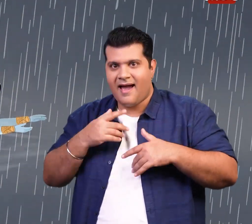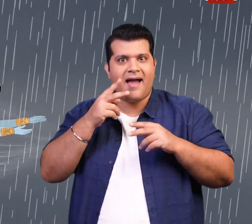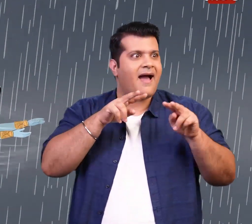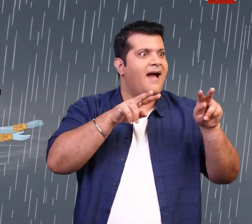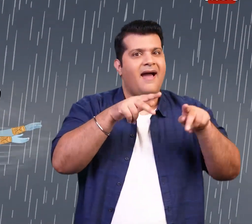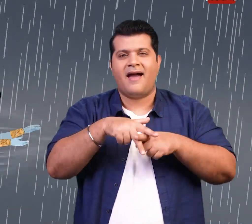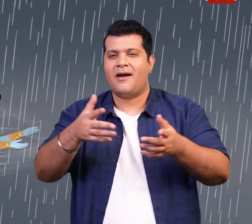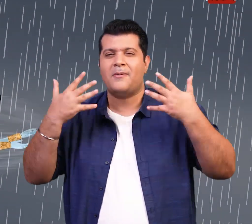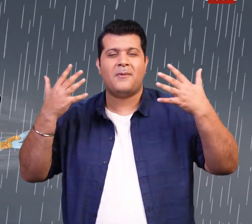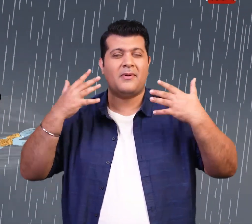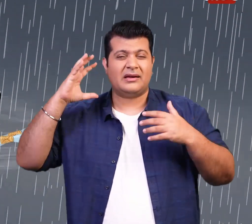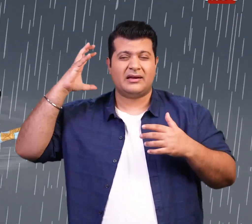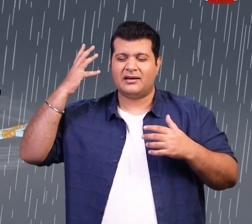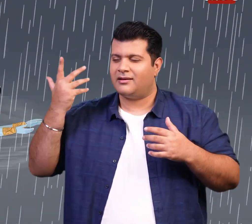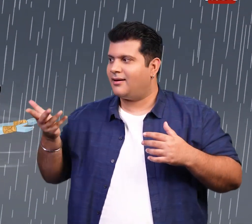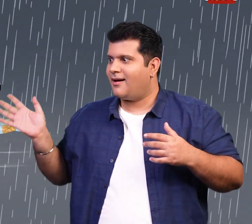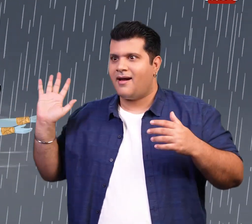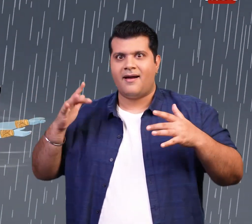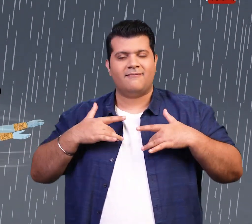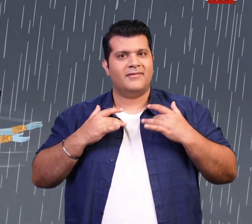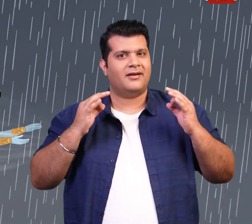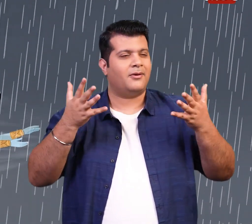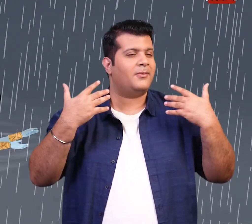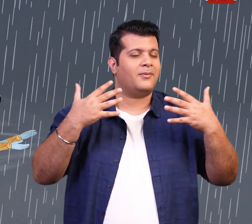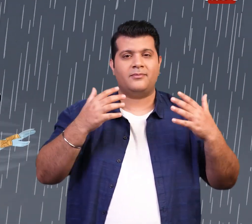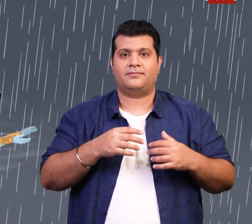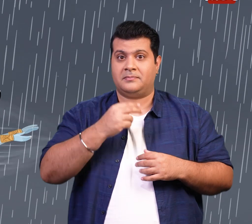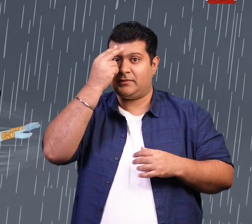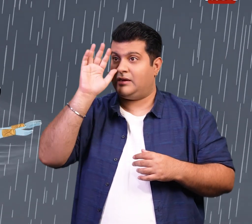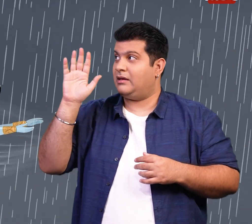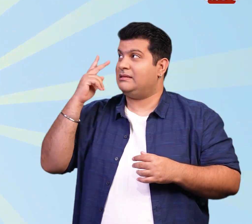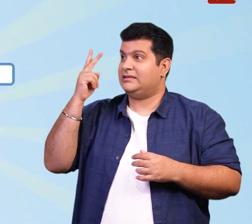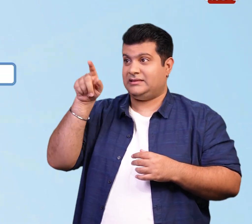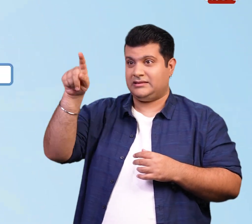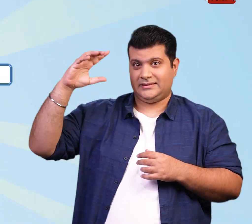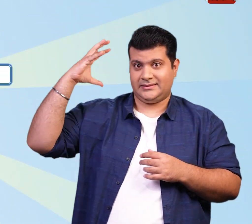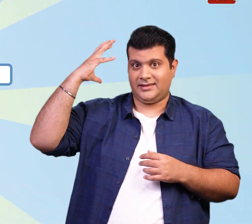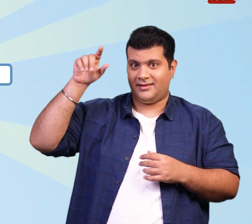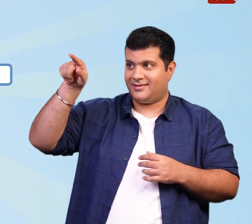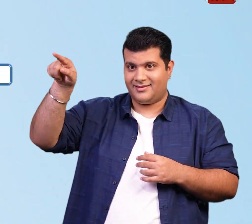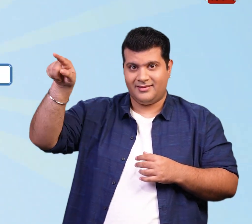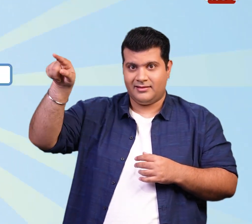Away from the heat they enjoy the cool breeze. That's the sun, says Megha.